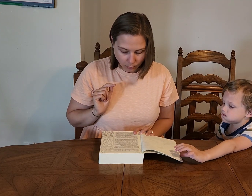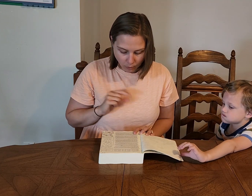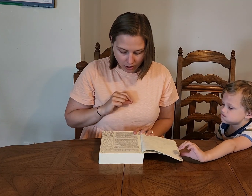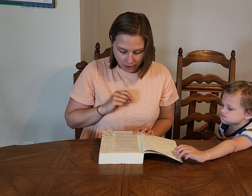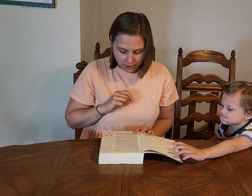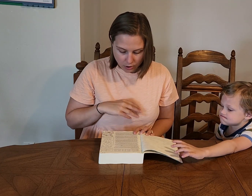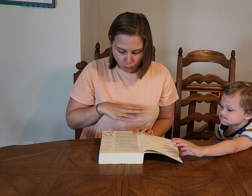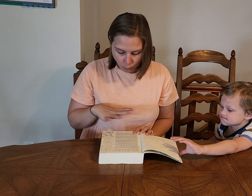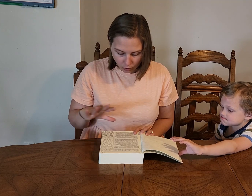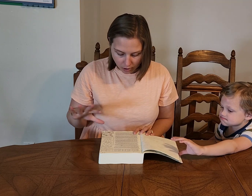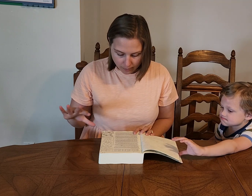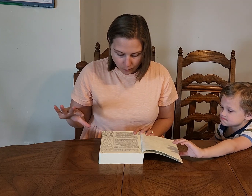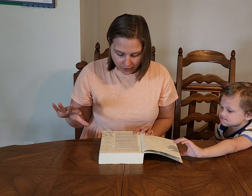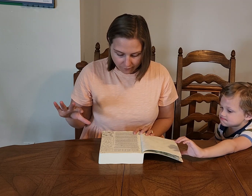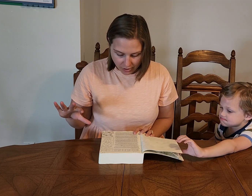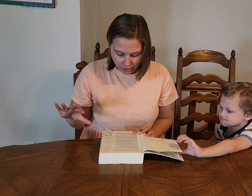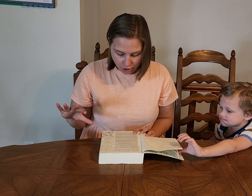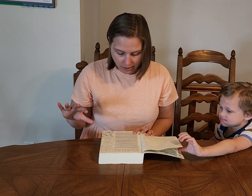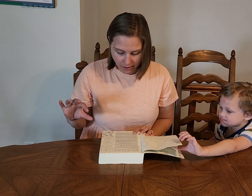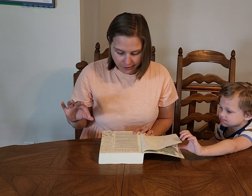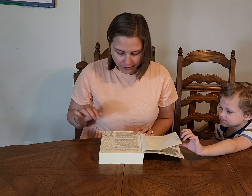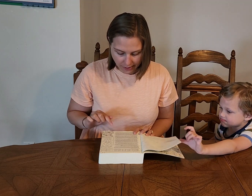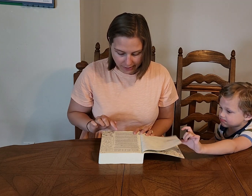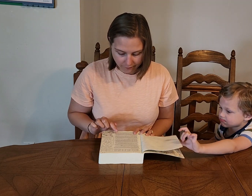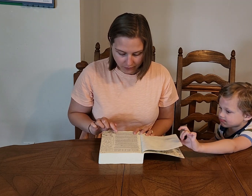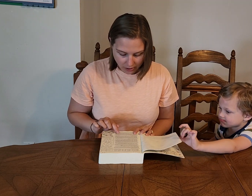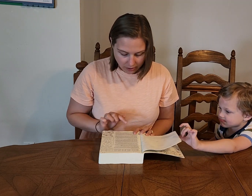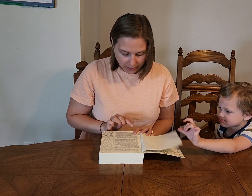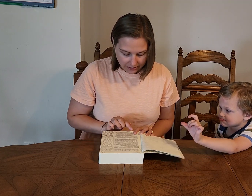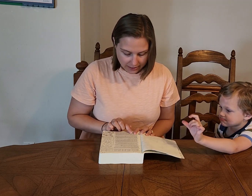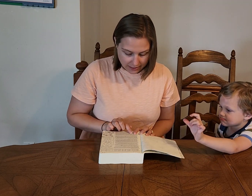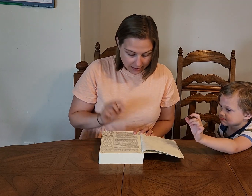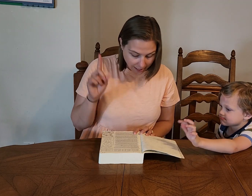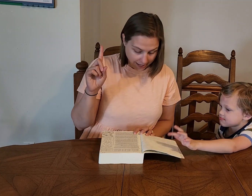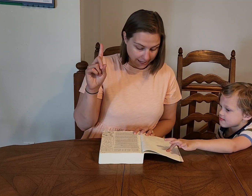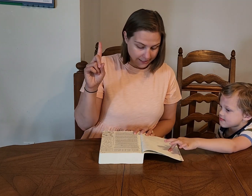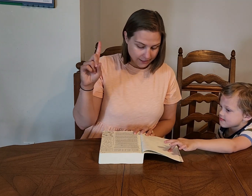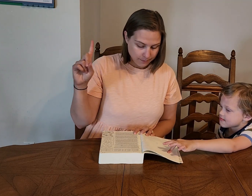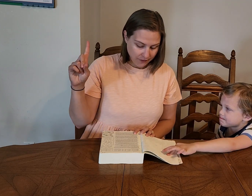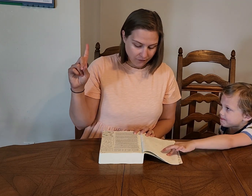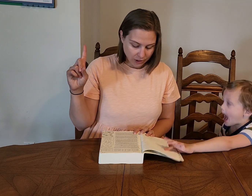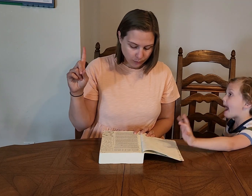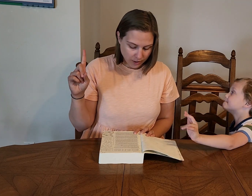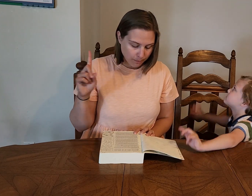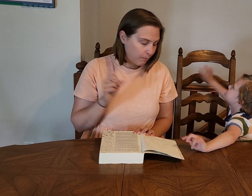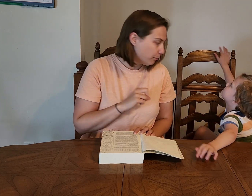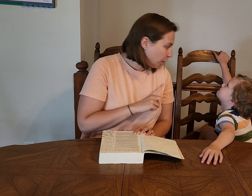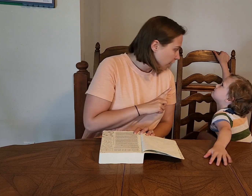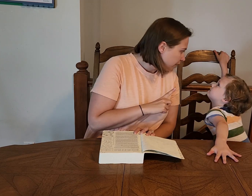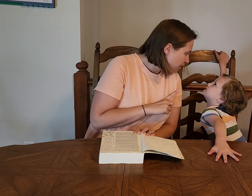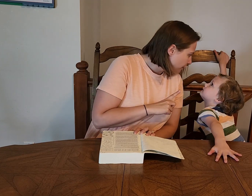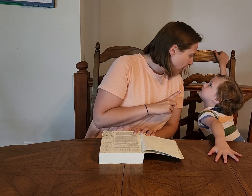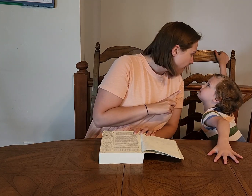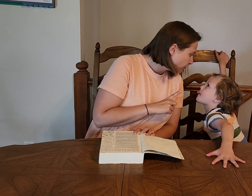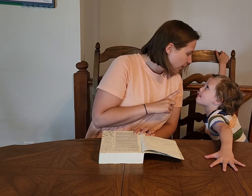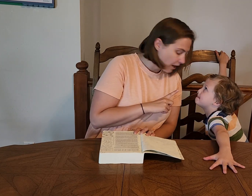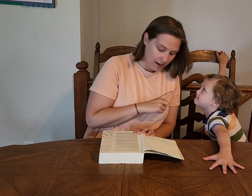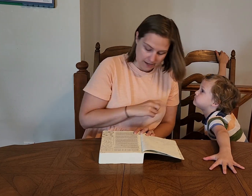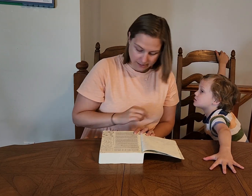let the waters swarm with fish and other life. Let the skies be filled with birds of every kind.